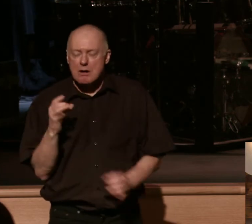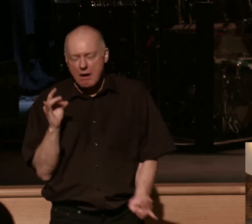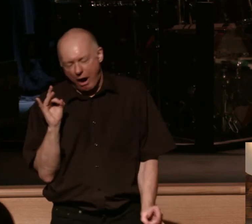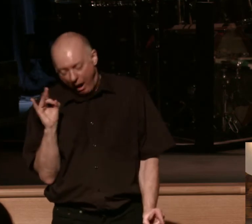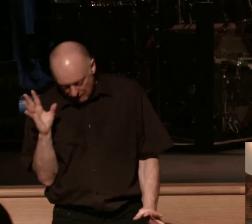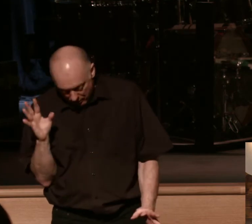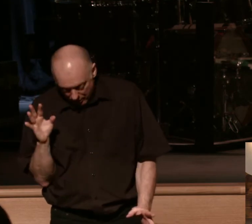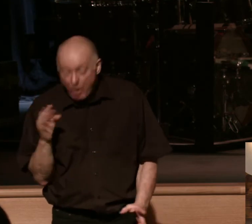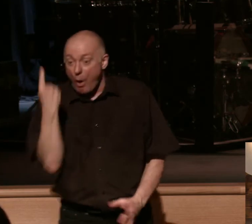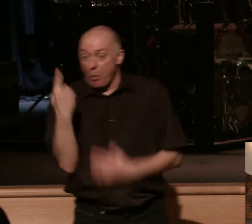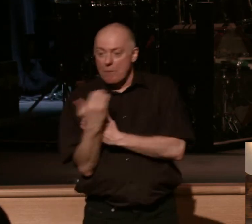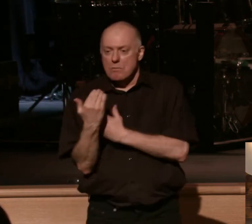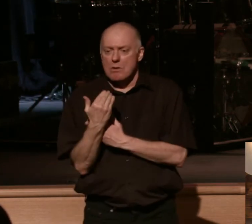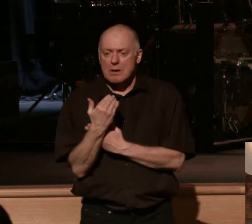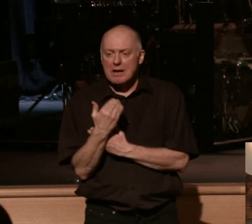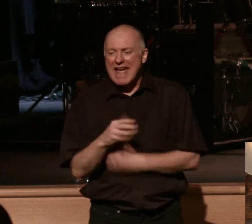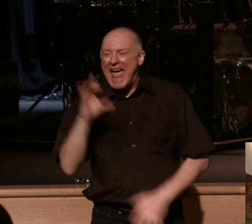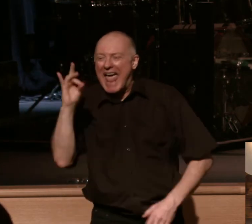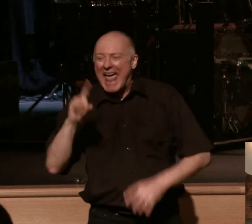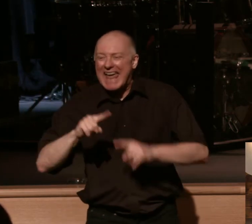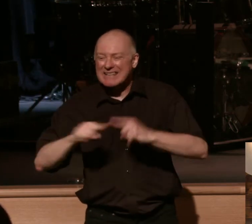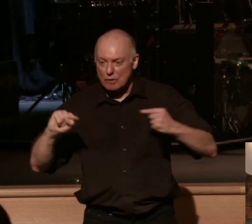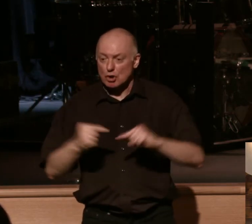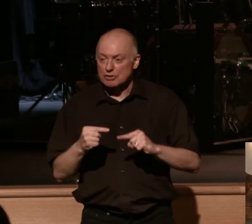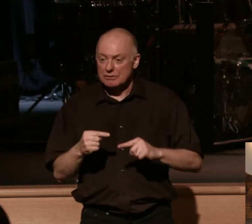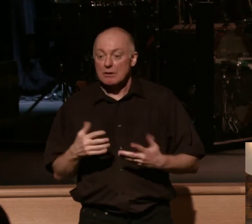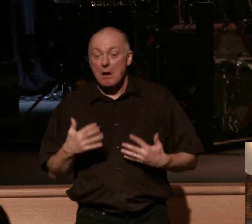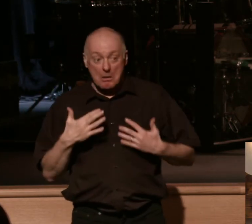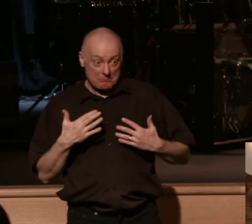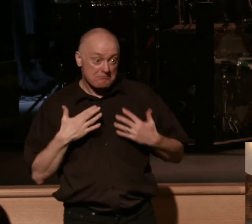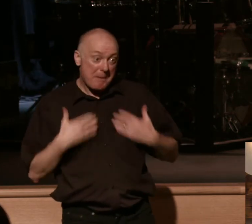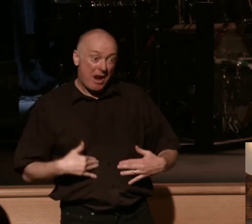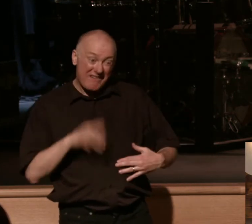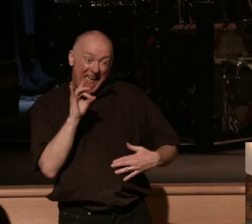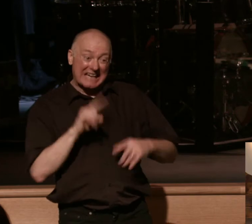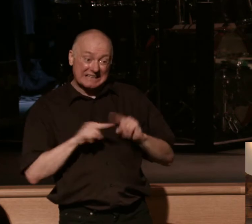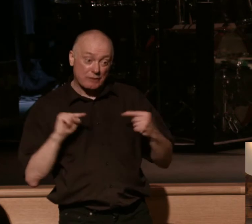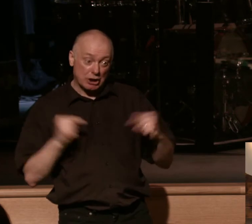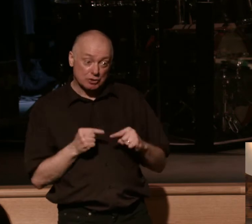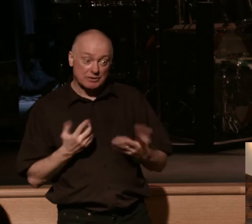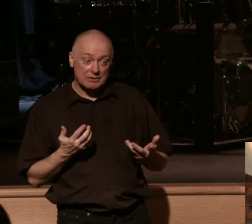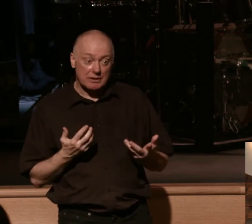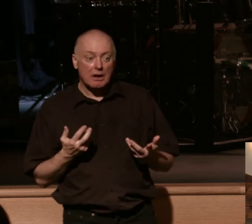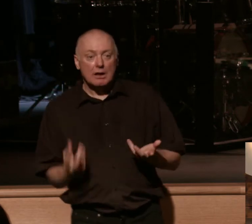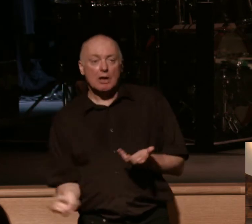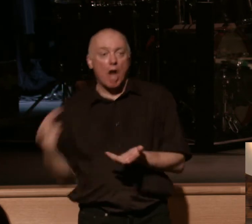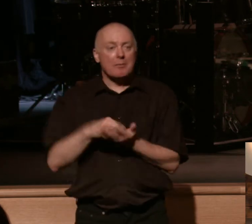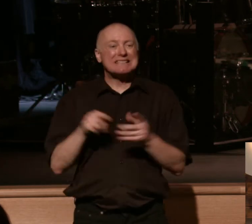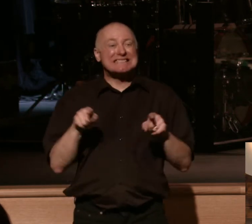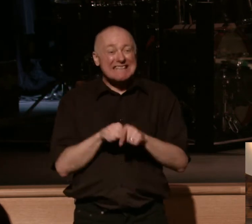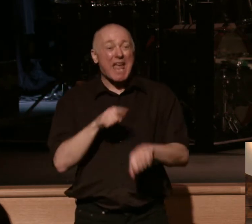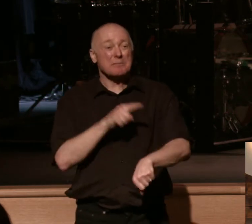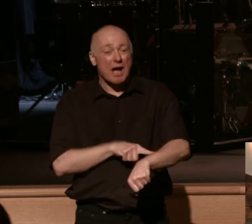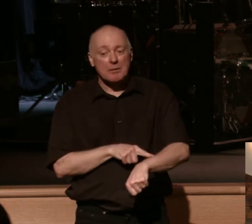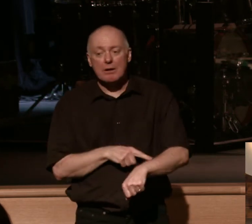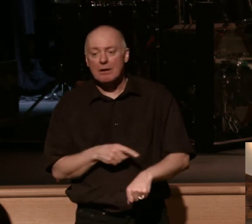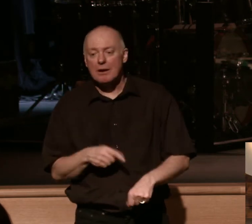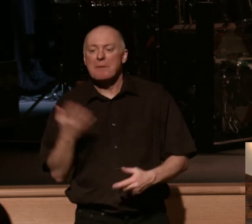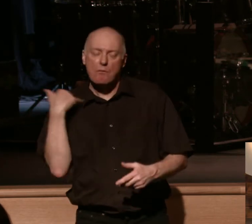woke up one morning I had eight different injuries that surfaced at the same time now eight injuries like four of them I'm aware of from my past playing football and all that kind of